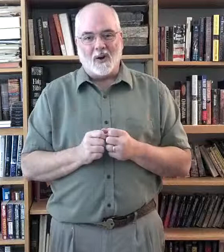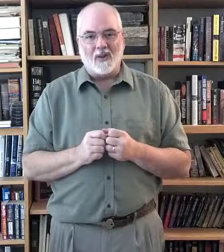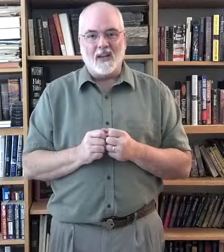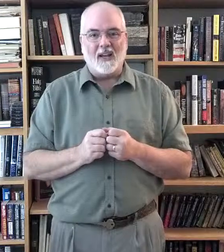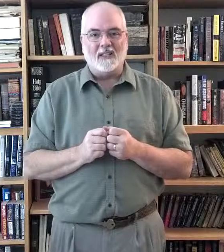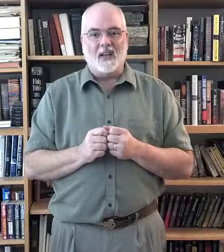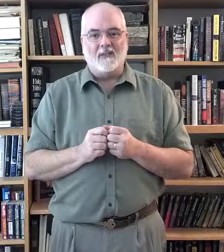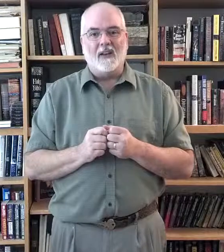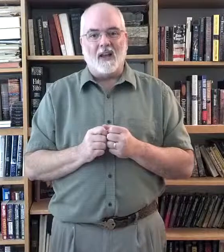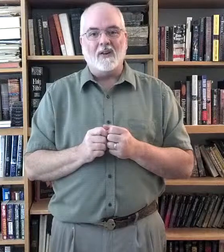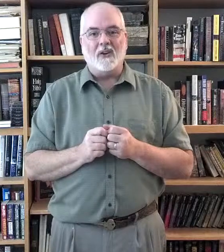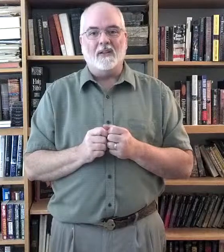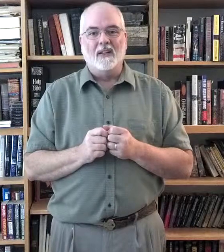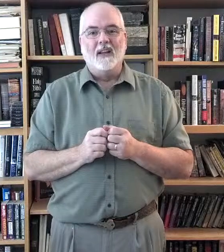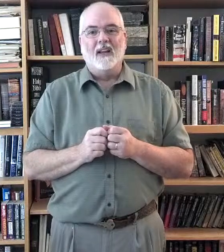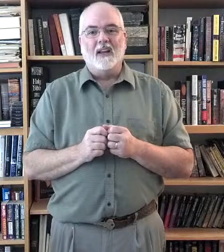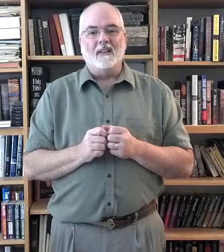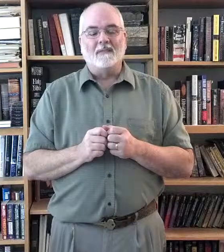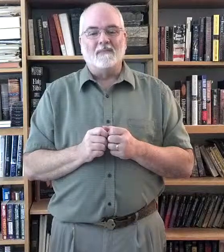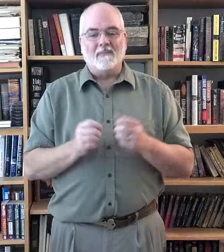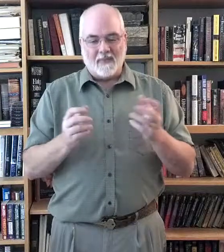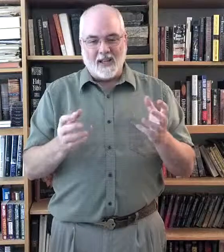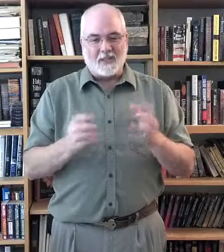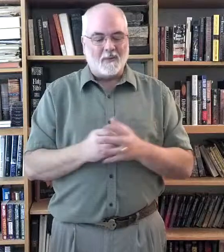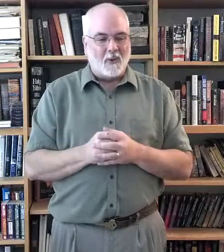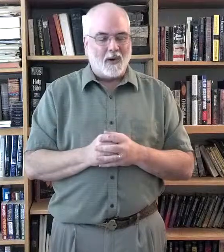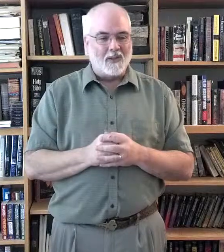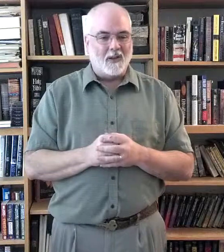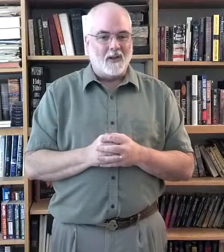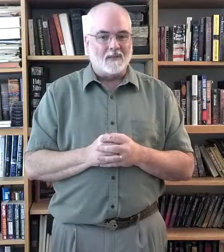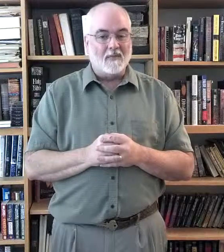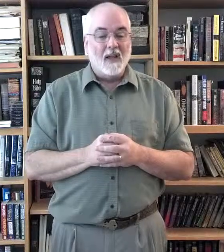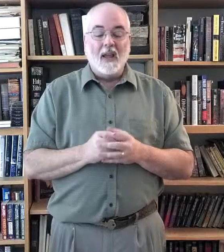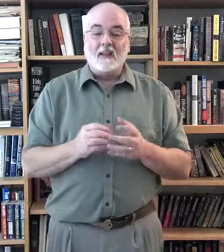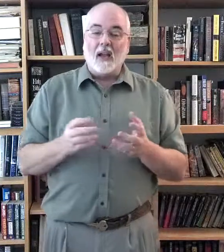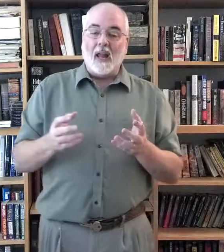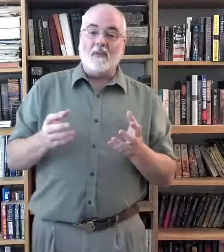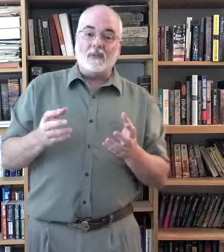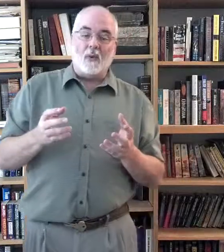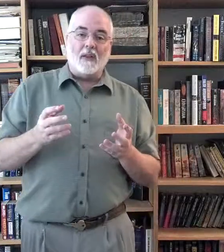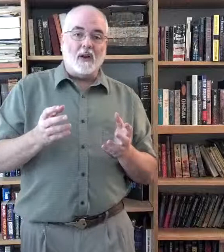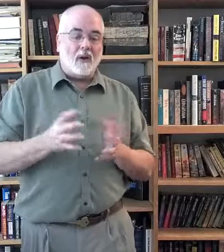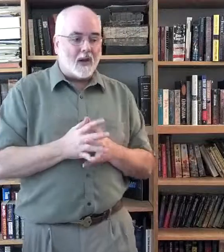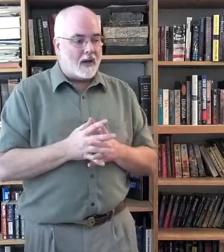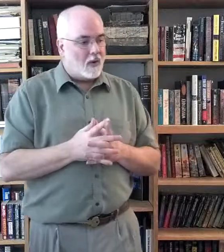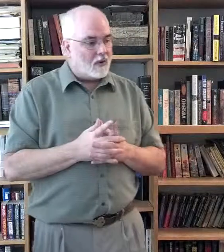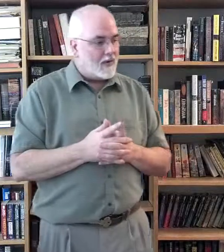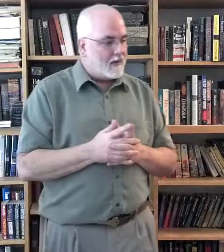the days of Elijah. That's the point of the song. Then, I have an older favorite.